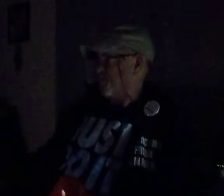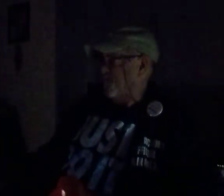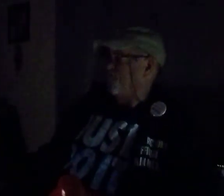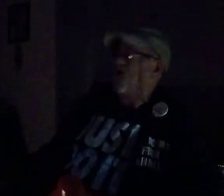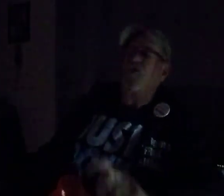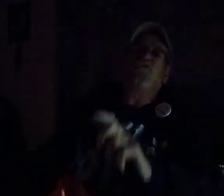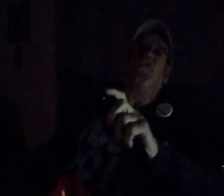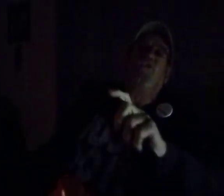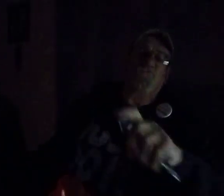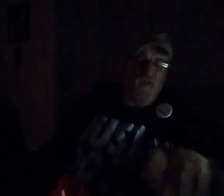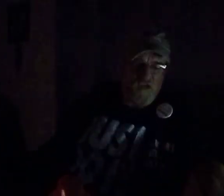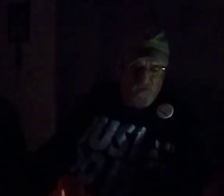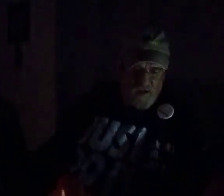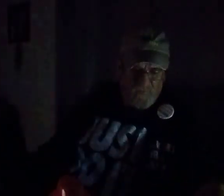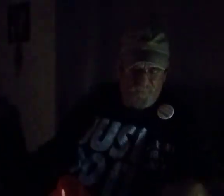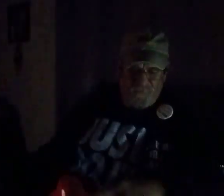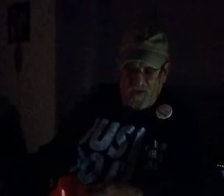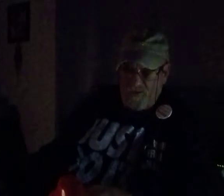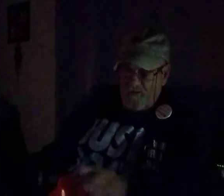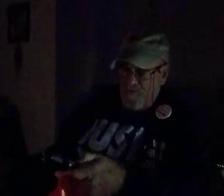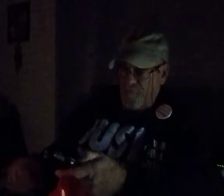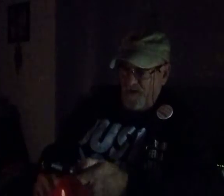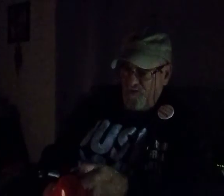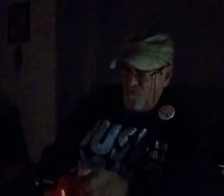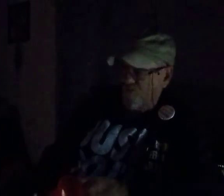Just want to do a little video here on my Lulu